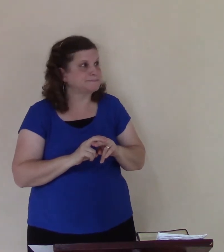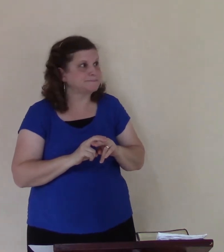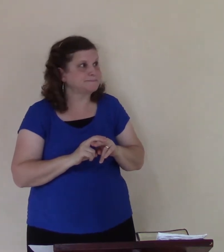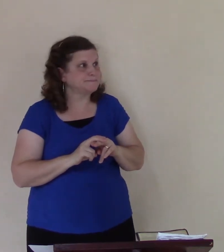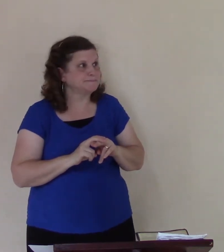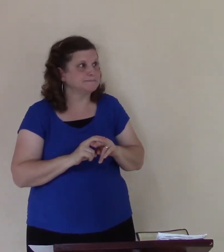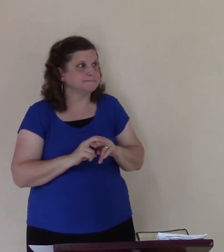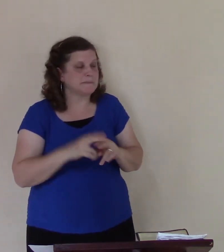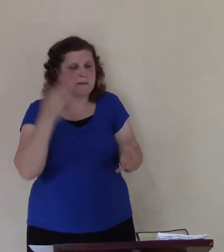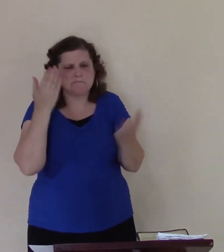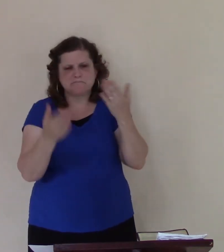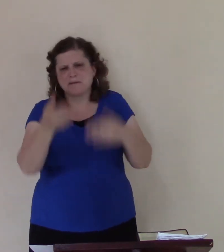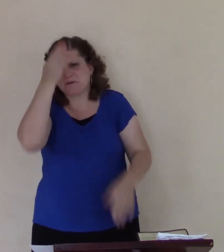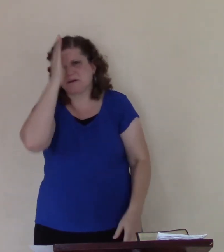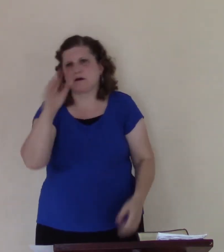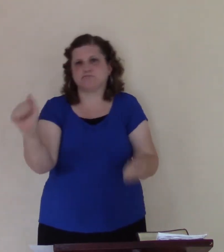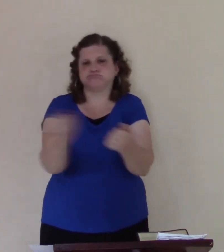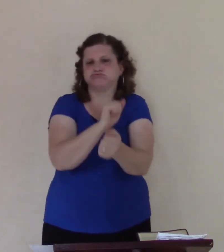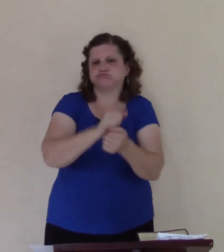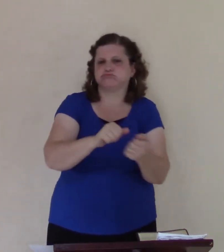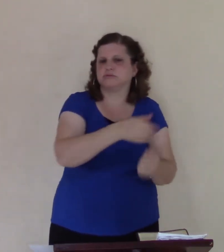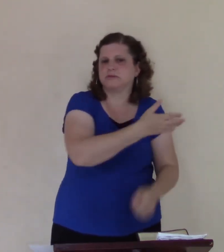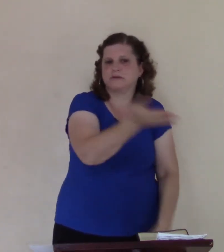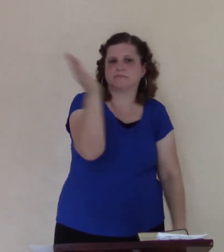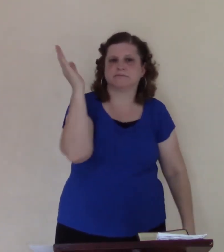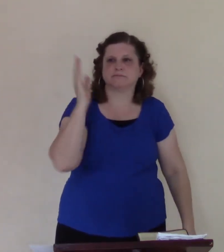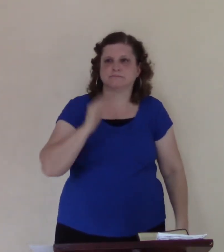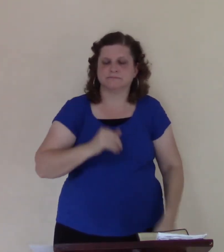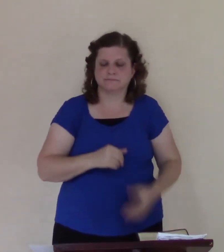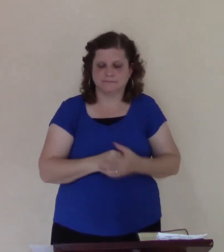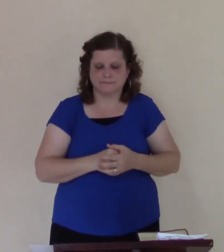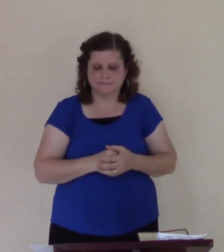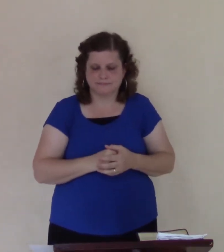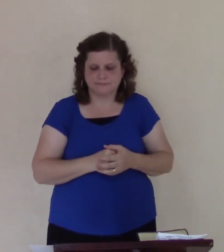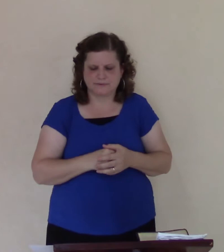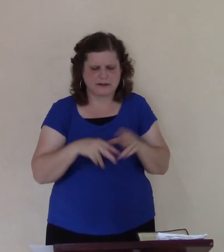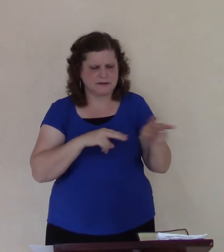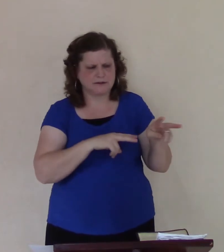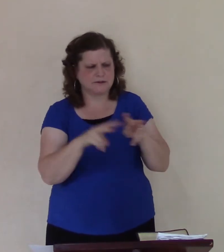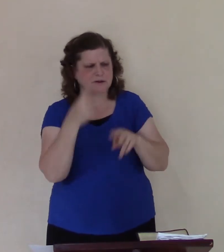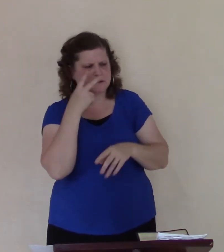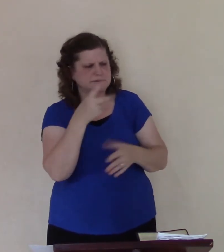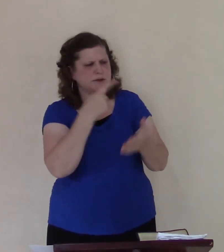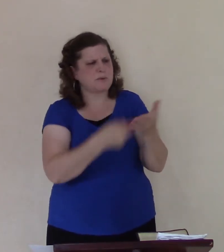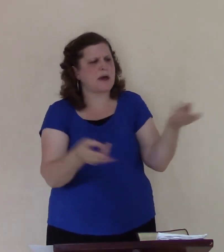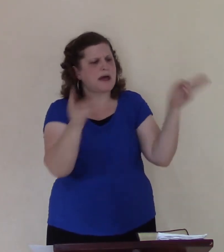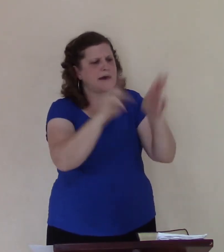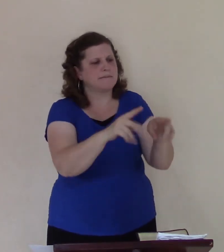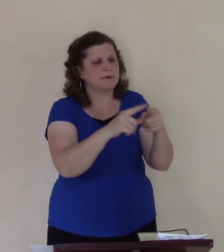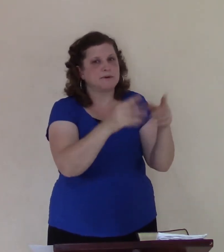maybe in our own situation. He does, he's looking to see what's going to happen to the city. God said, look straight,